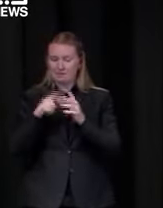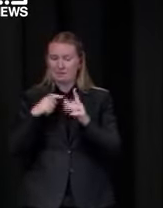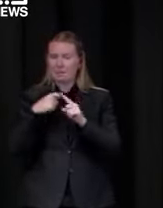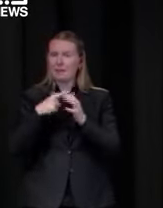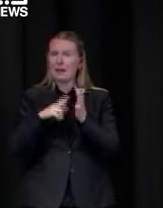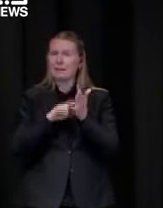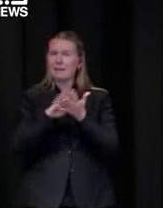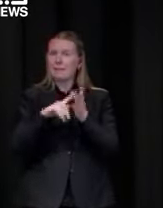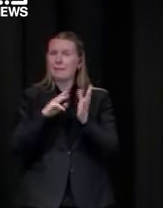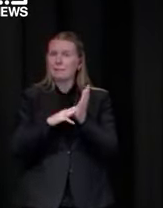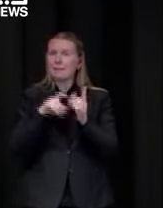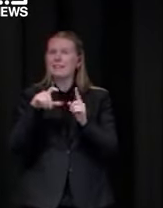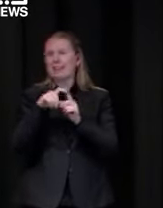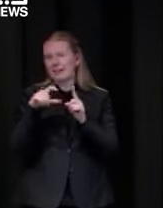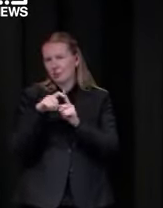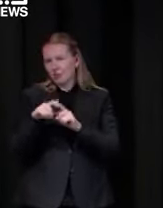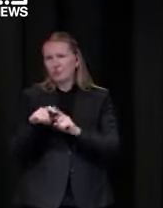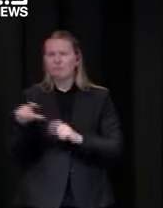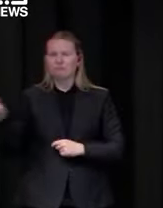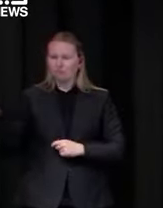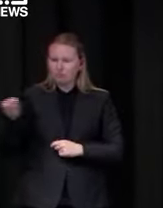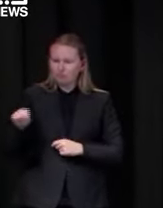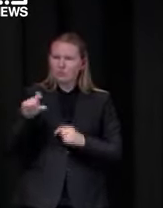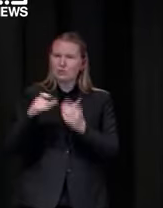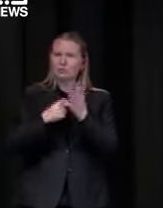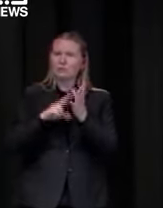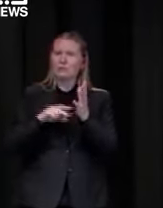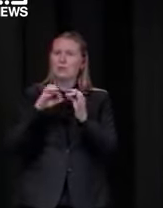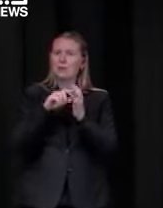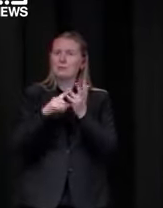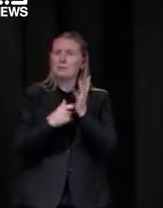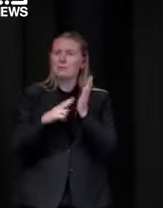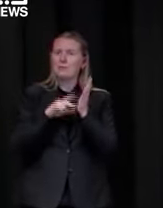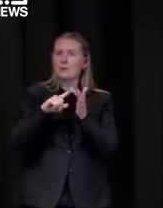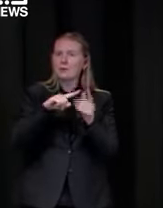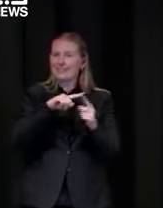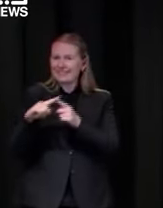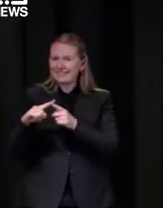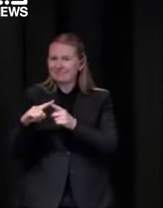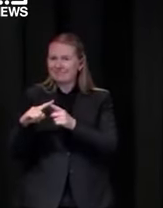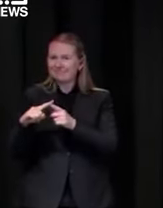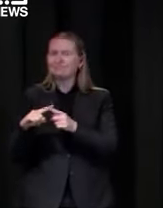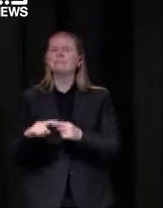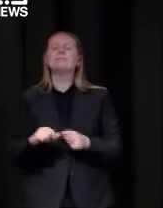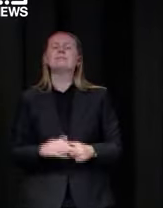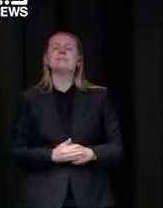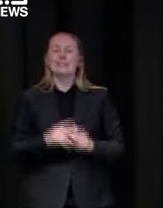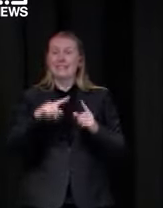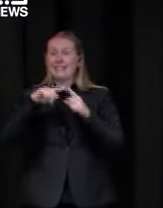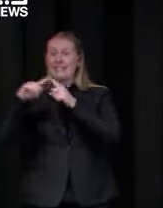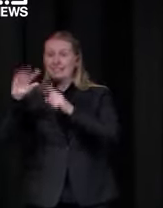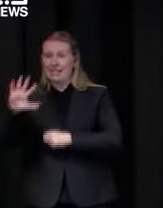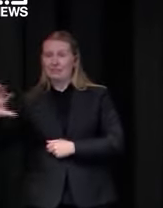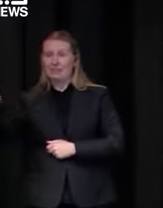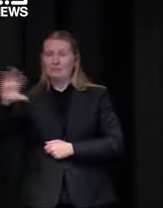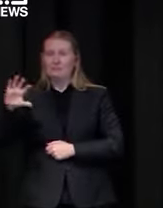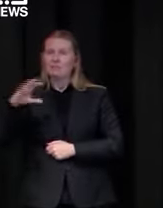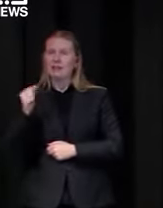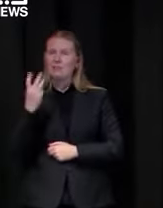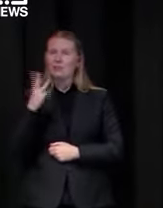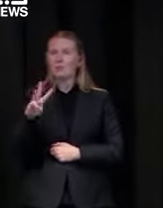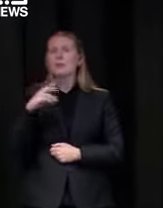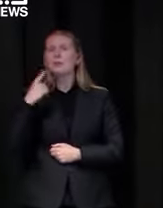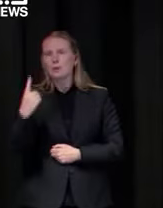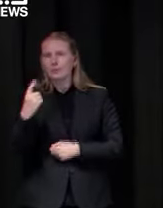dandenong and cranbourne east in our eastern suburbs we have 31